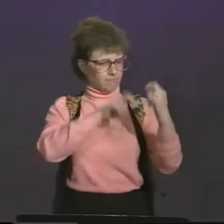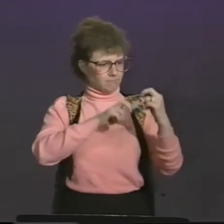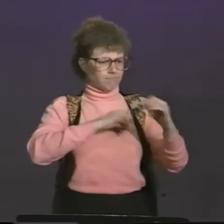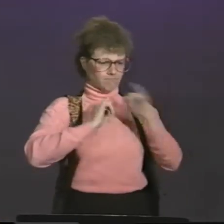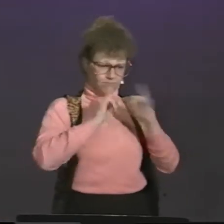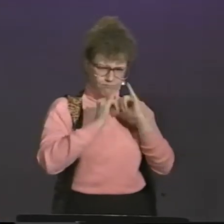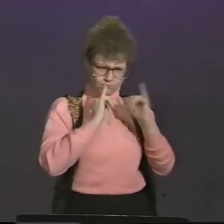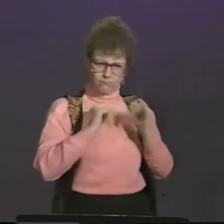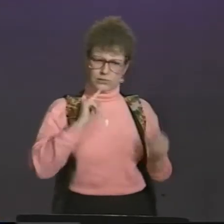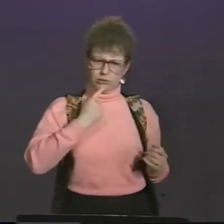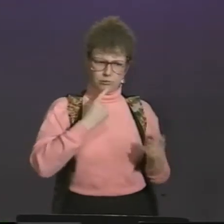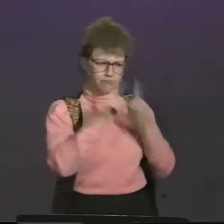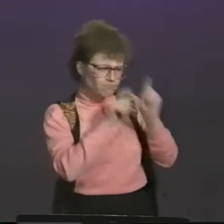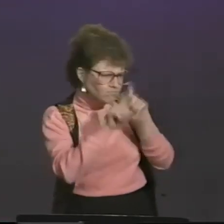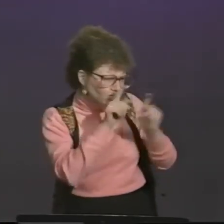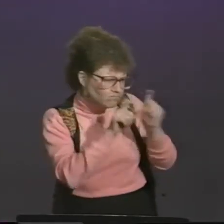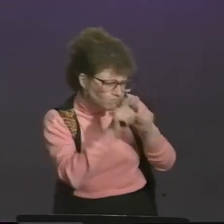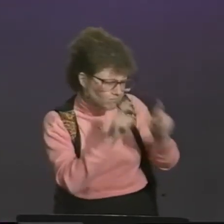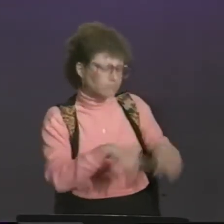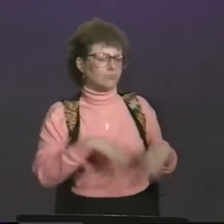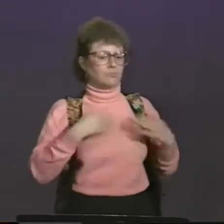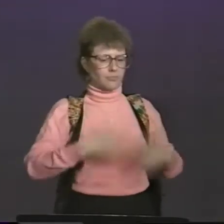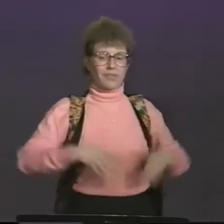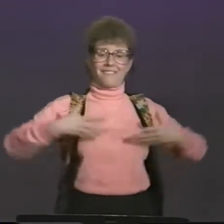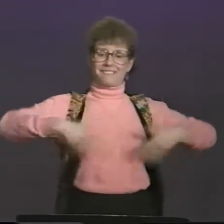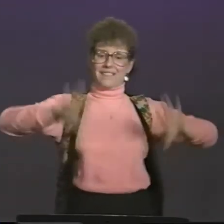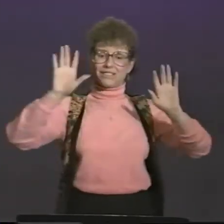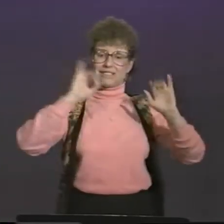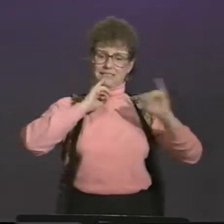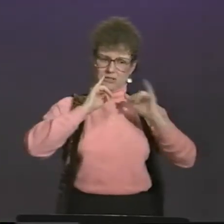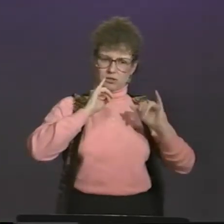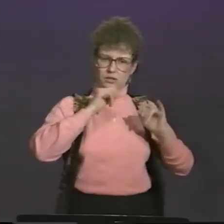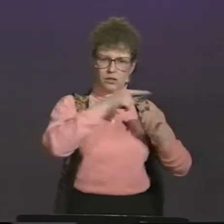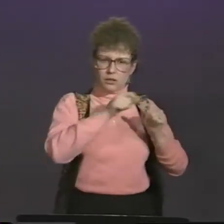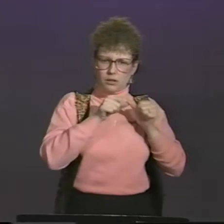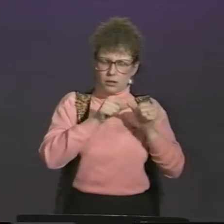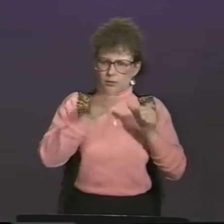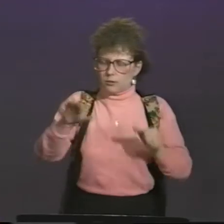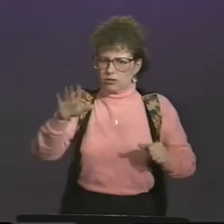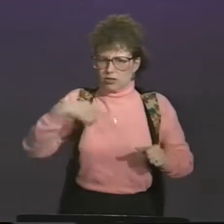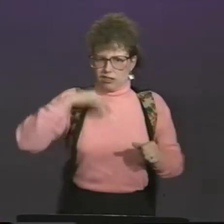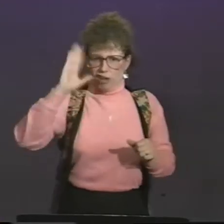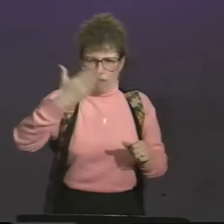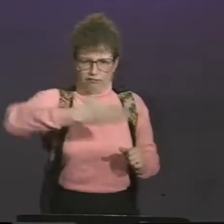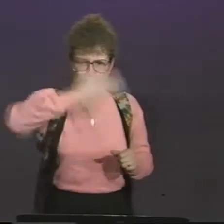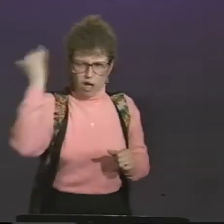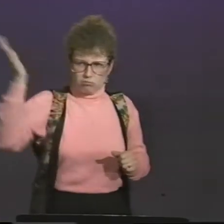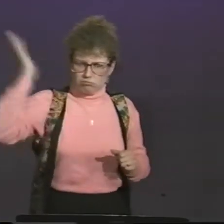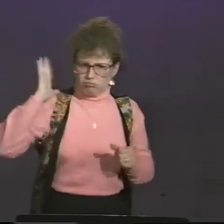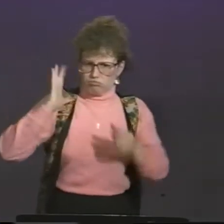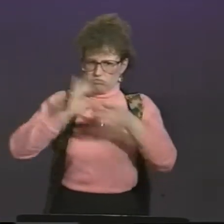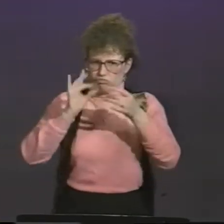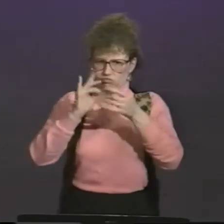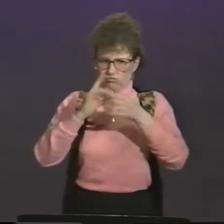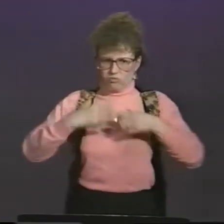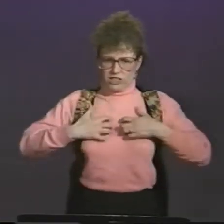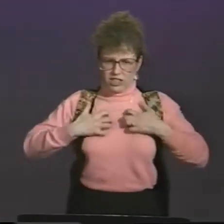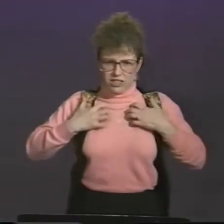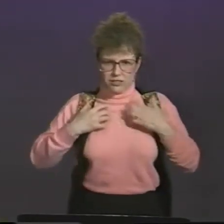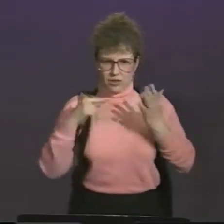to begin the interview and get down to the serious questions, and eventually we finished those questions,